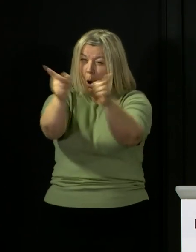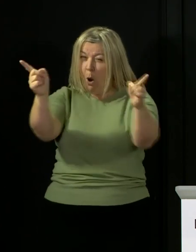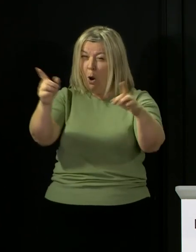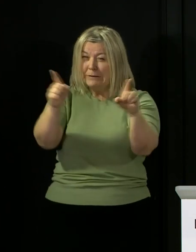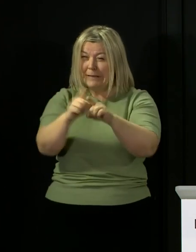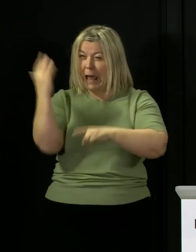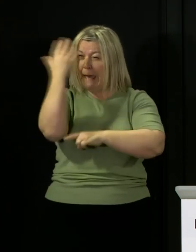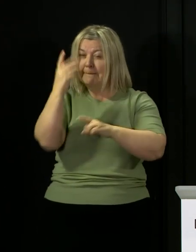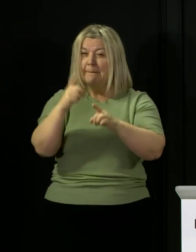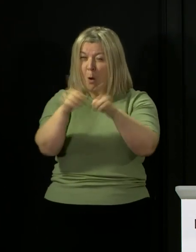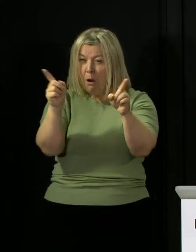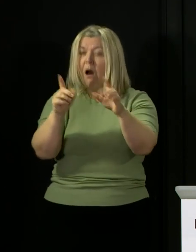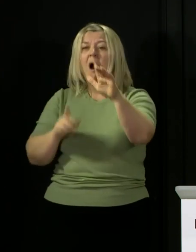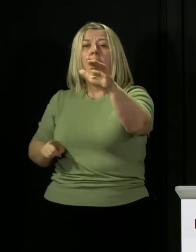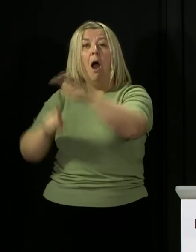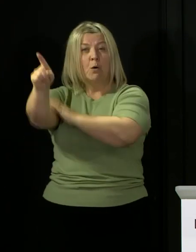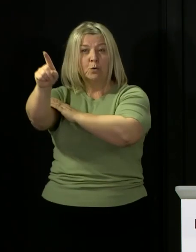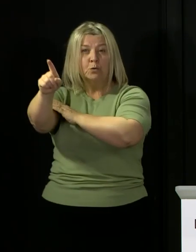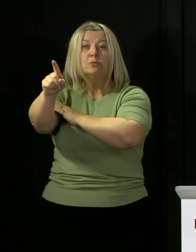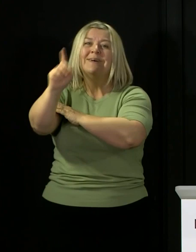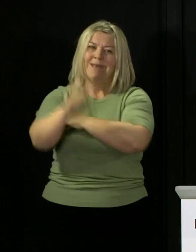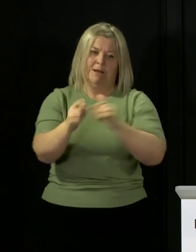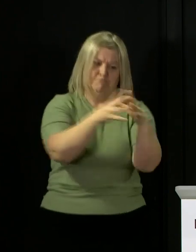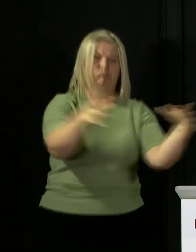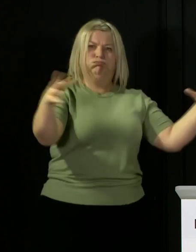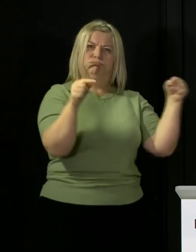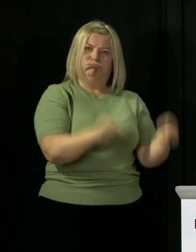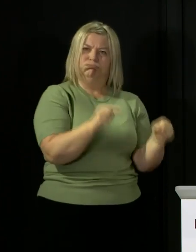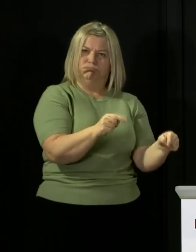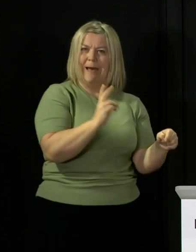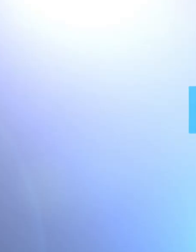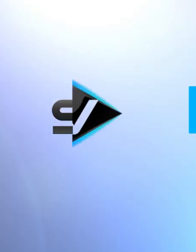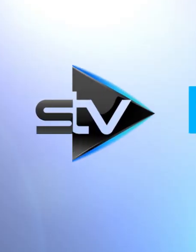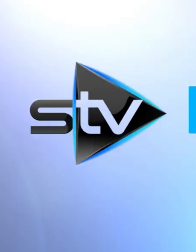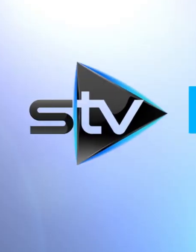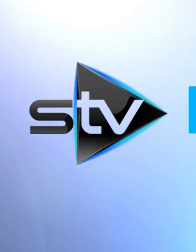will quickly take off again, and it will have devastating consequences for all of us. We'll see